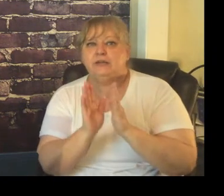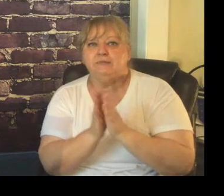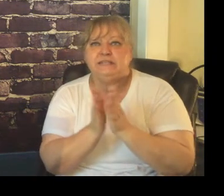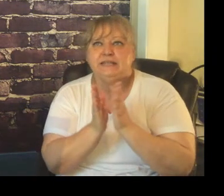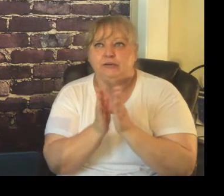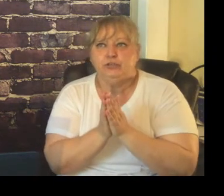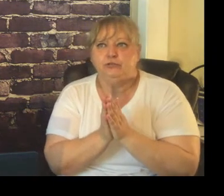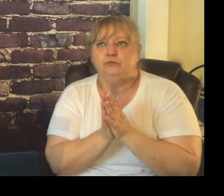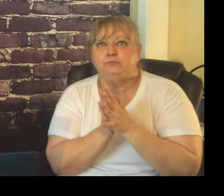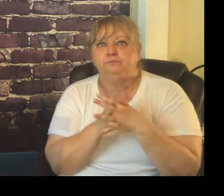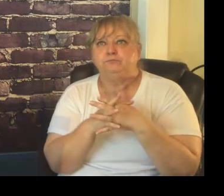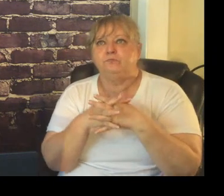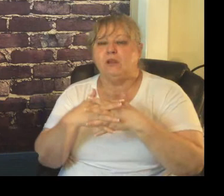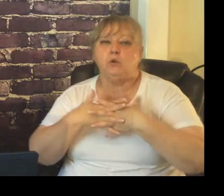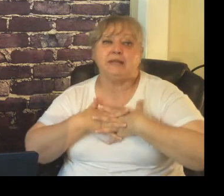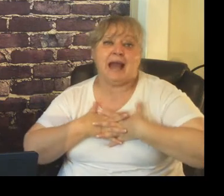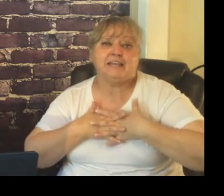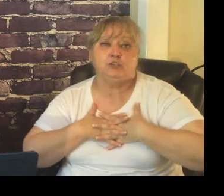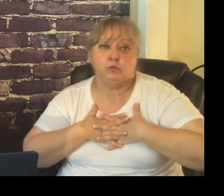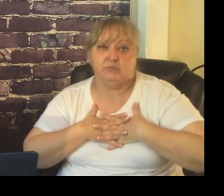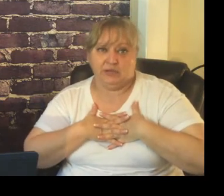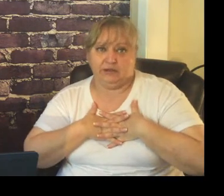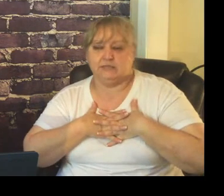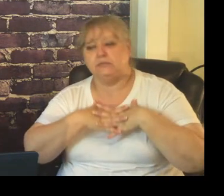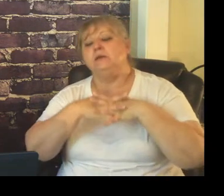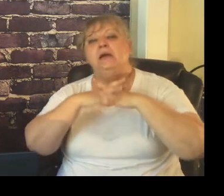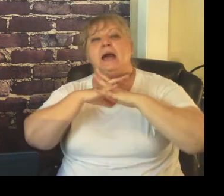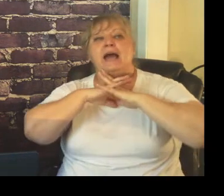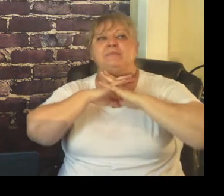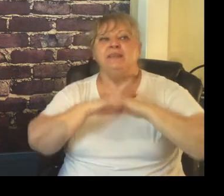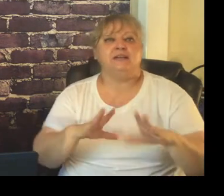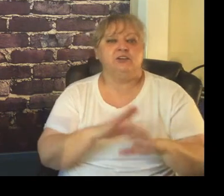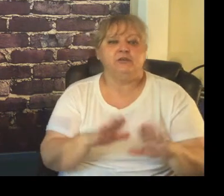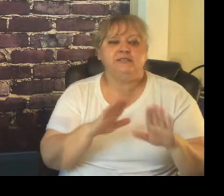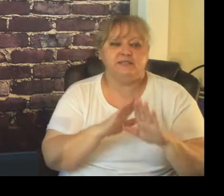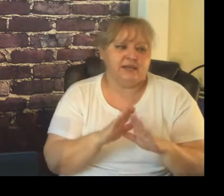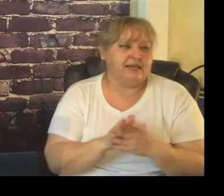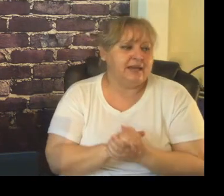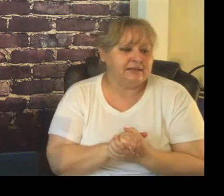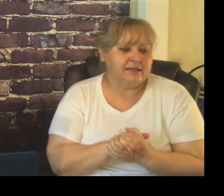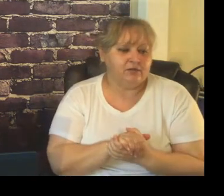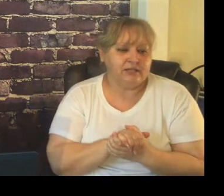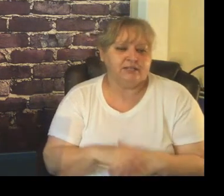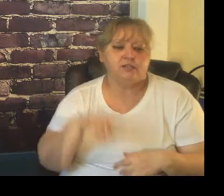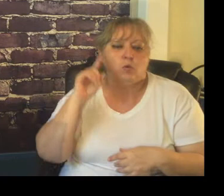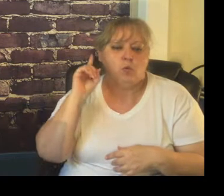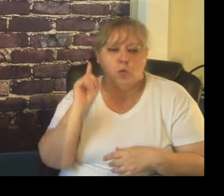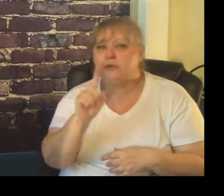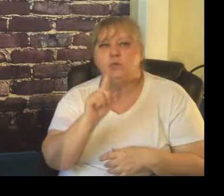let me tell you what I do with parents I'm not going to say that there is one way